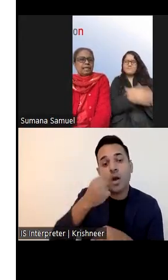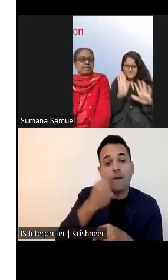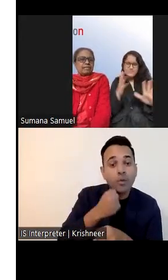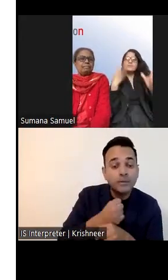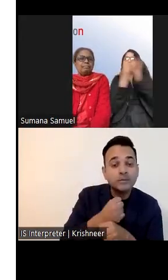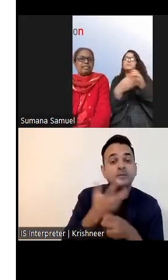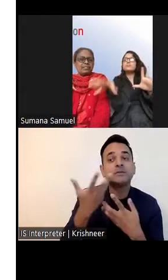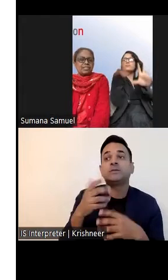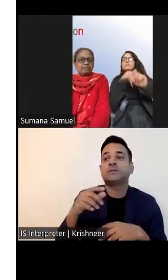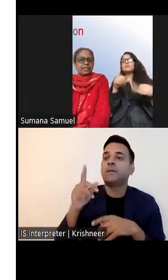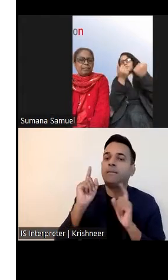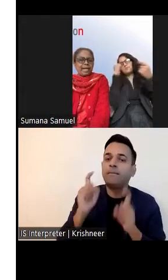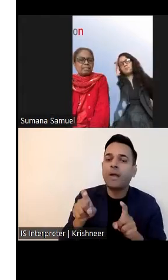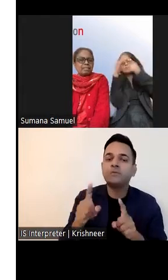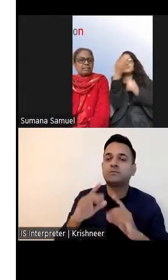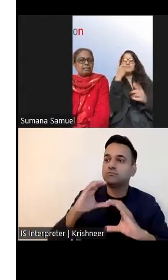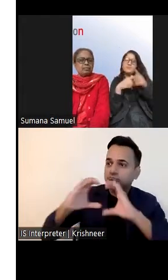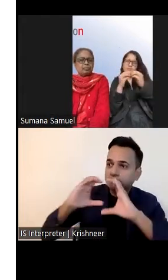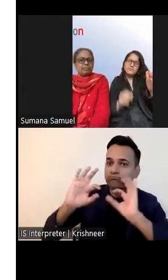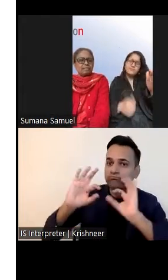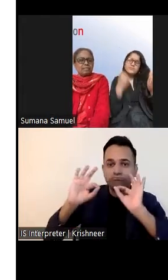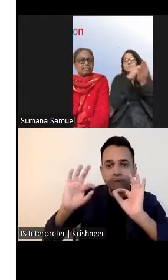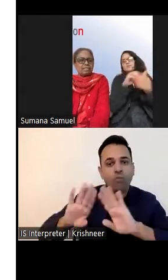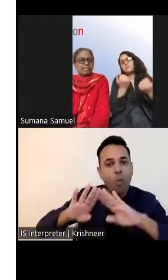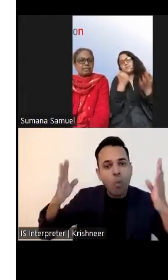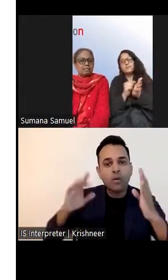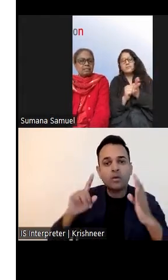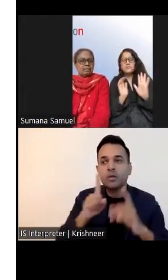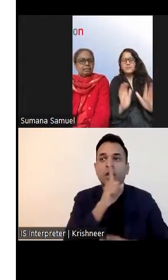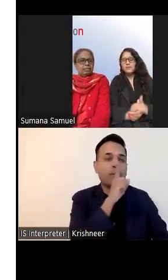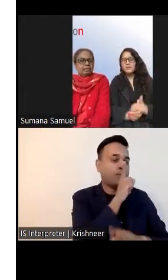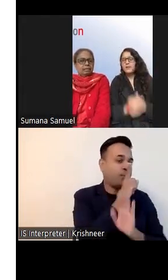And give us beneficial feedbacks to improve our skills.